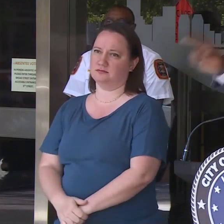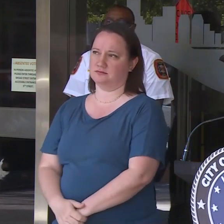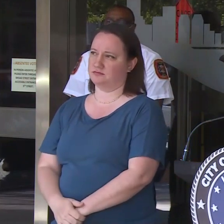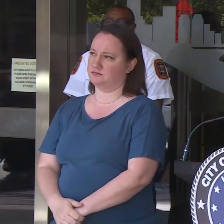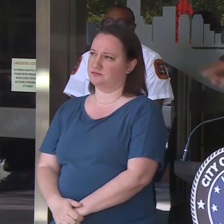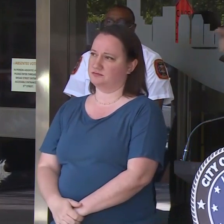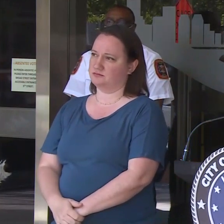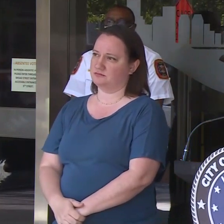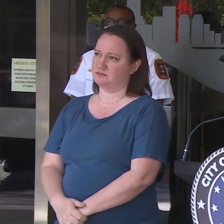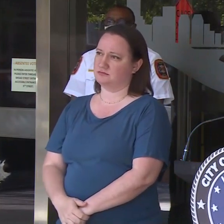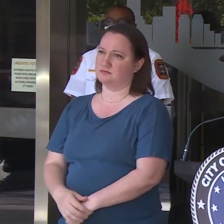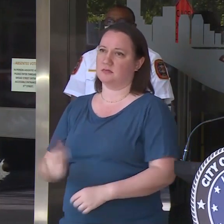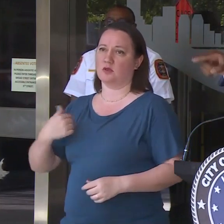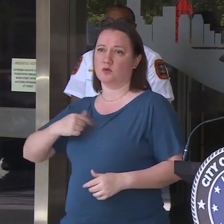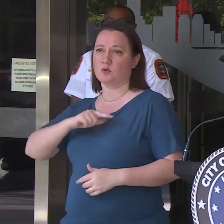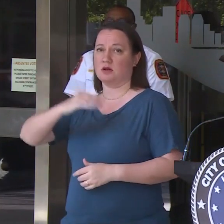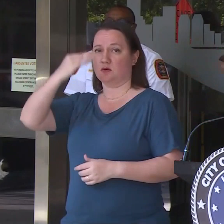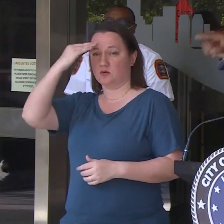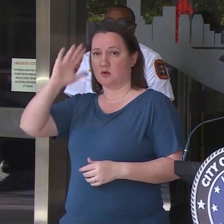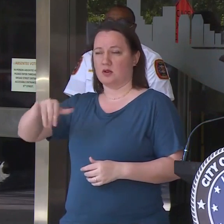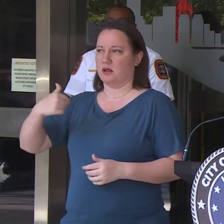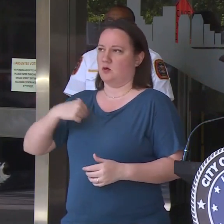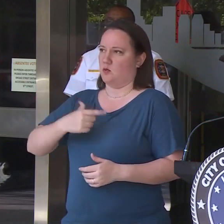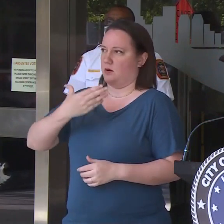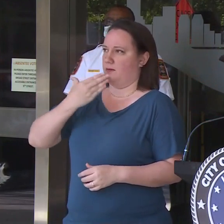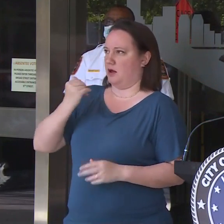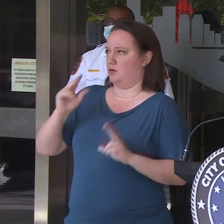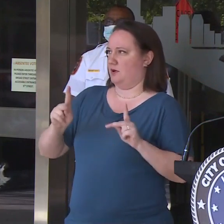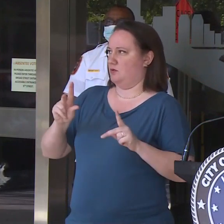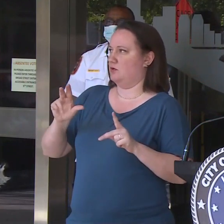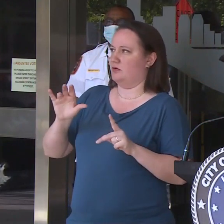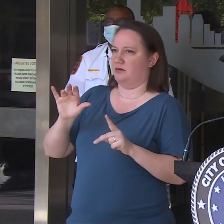We all know that we are better people than that.